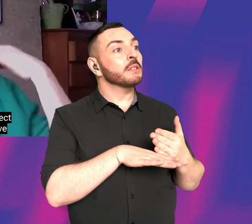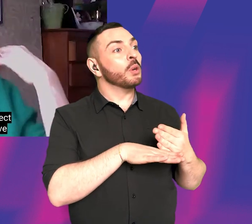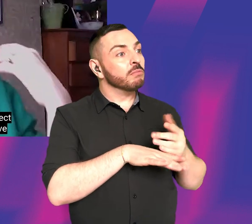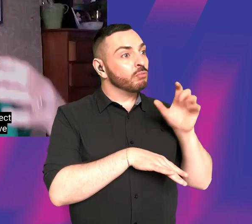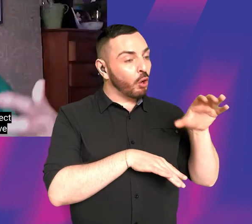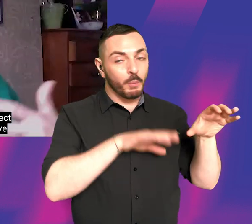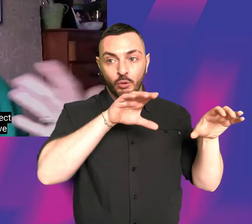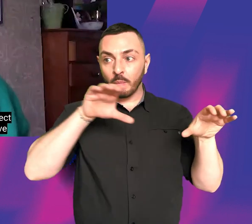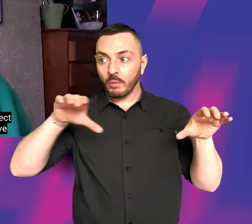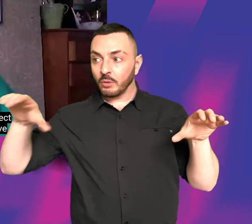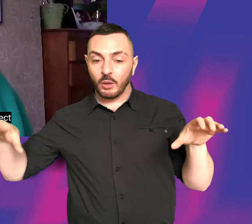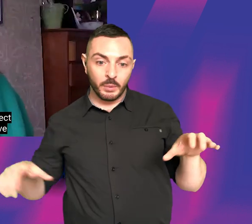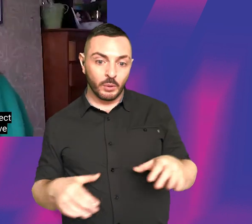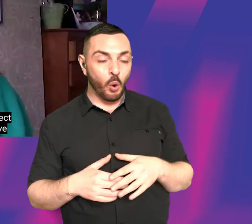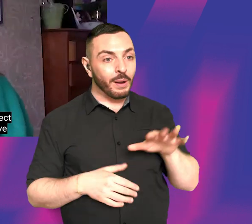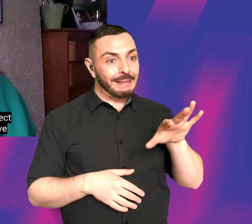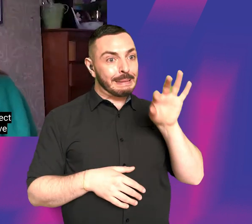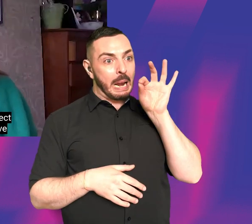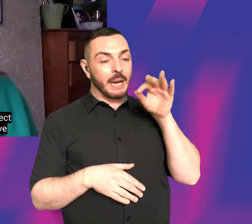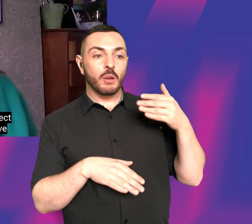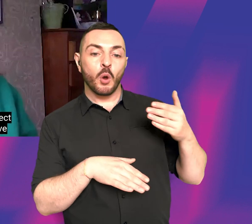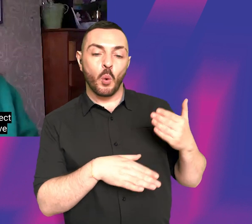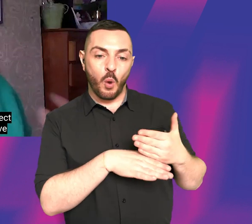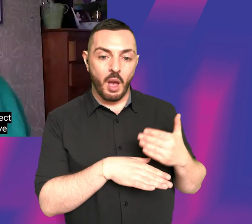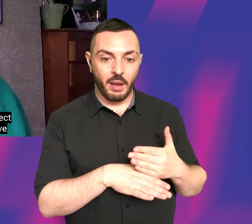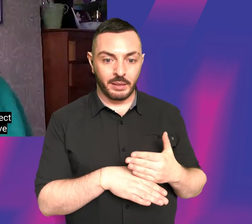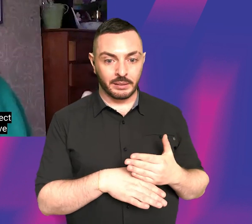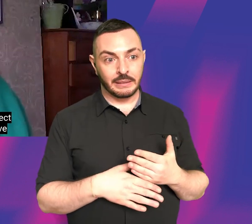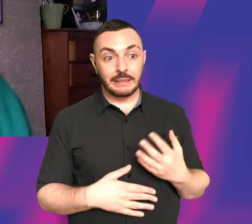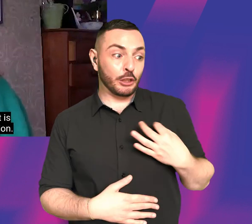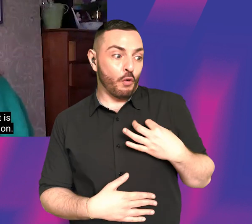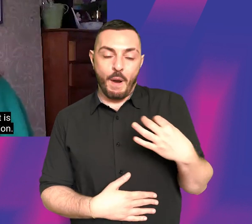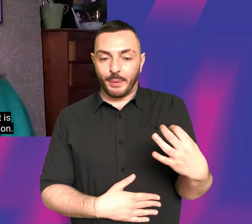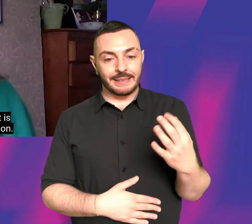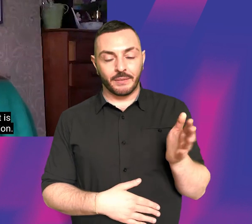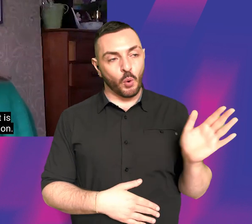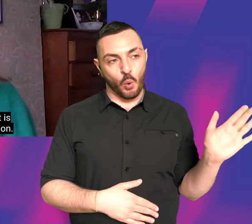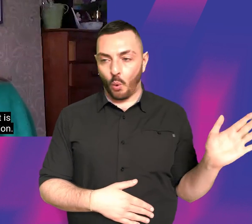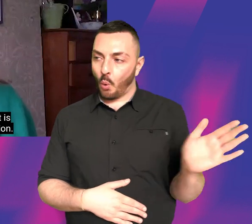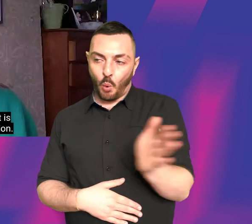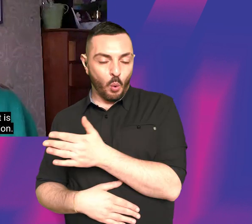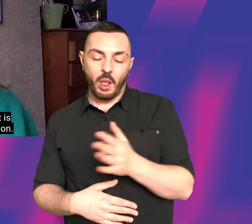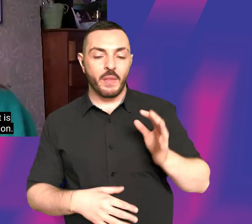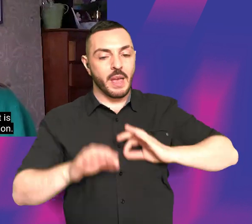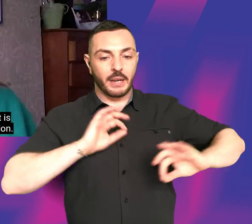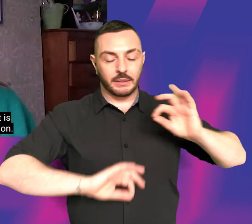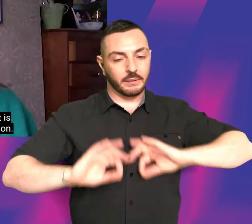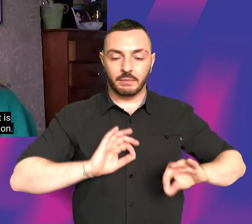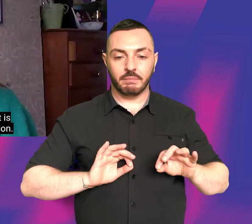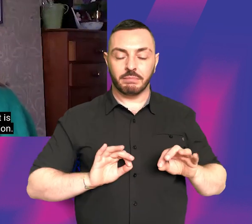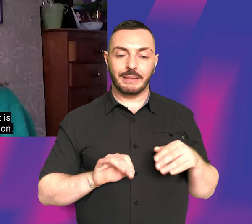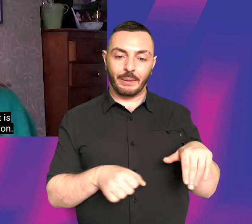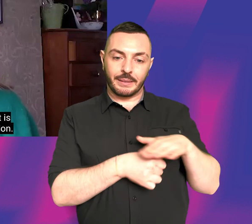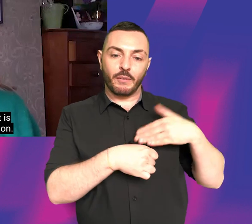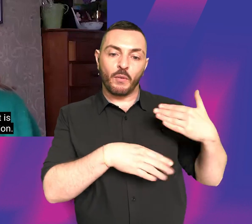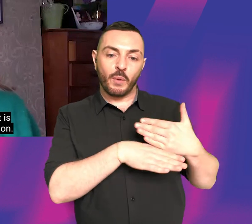are also able to kind of select their work, which is not representative of almost everybody in the industry. It